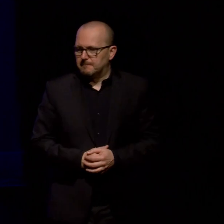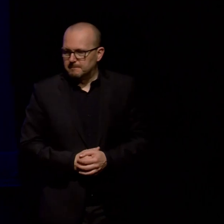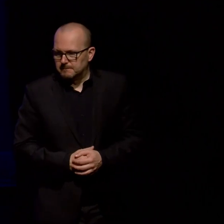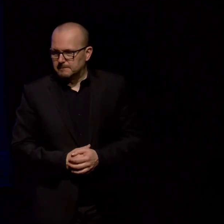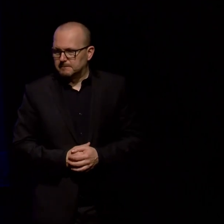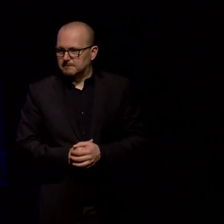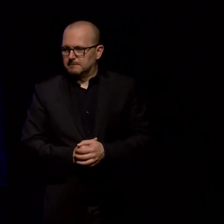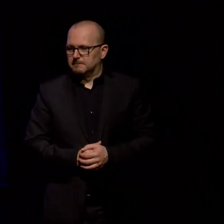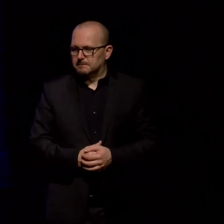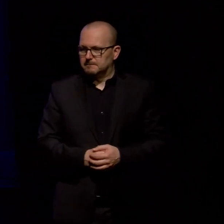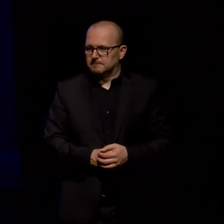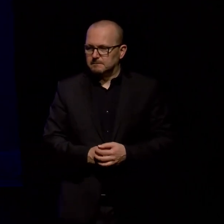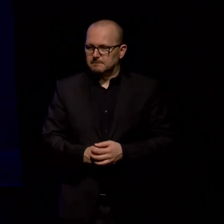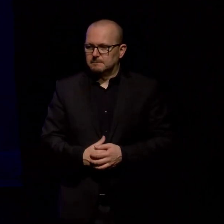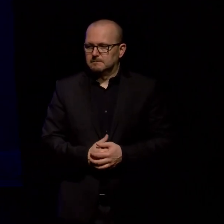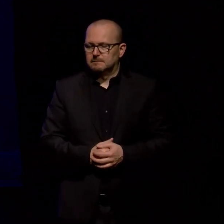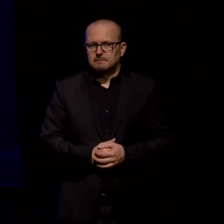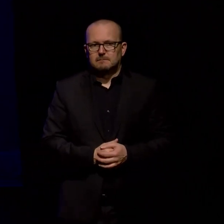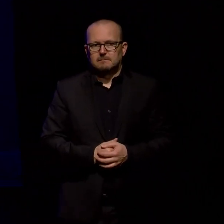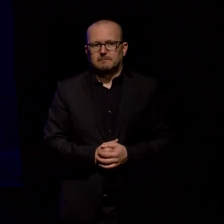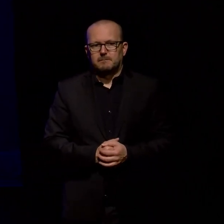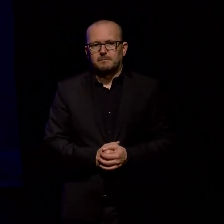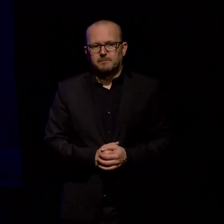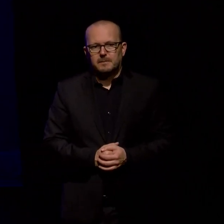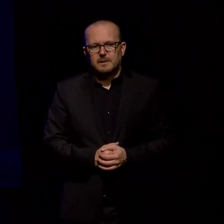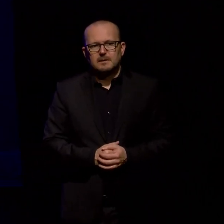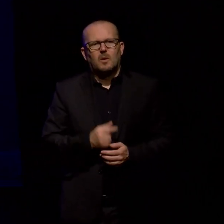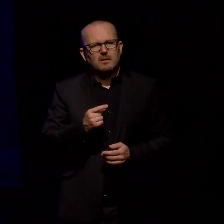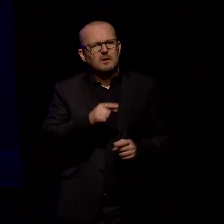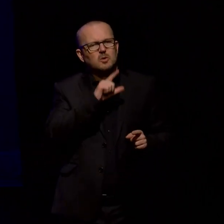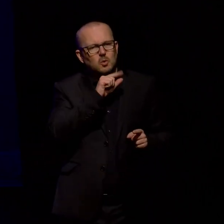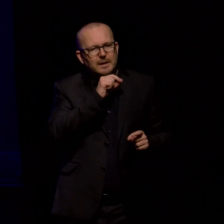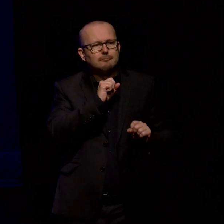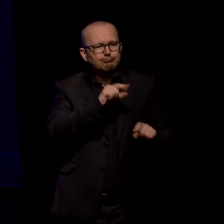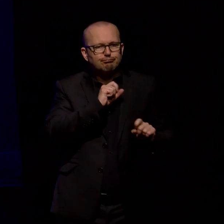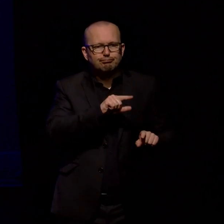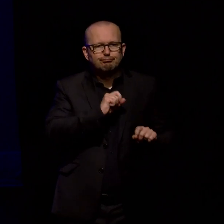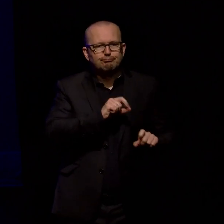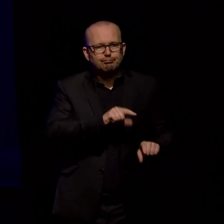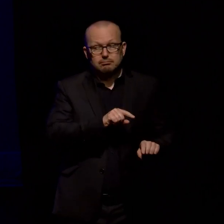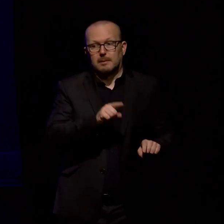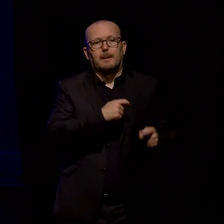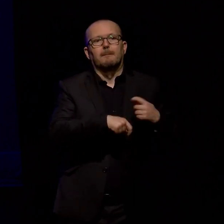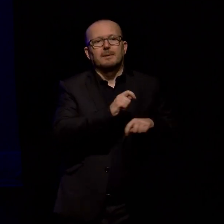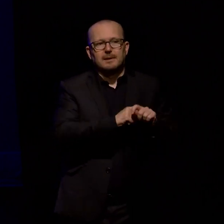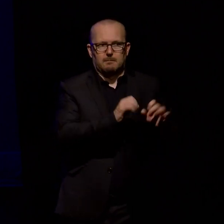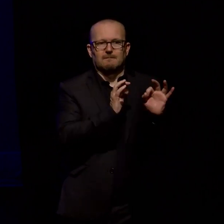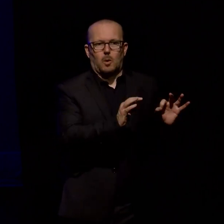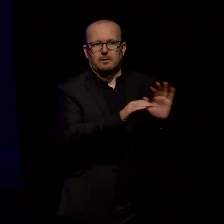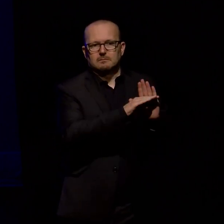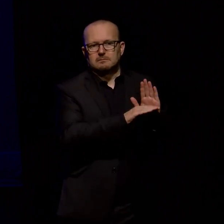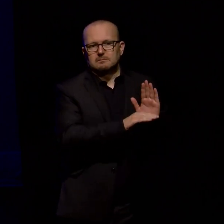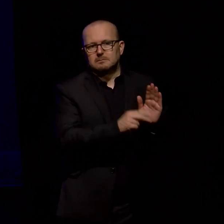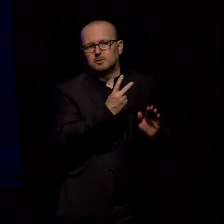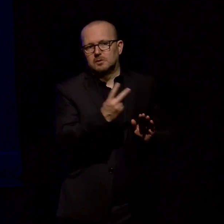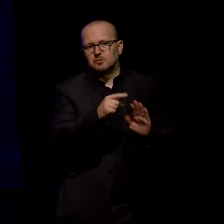to be informally known as Pixar's 22 rules of storytelling when we were finishing up the atlas I gave a talk about